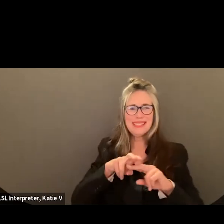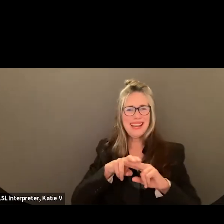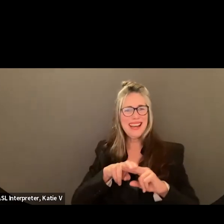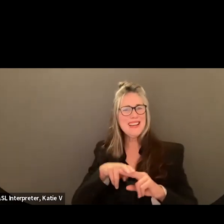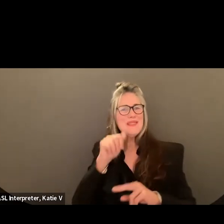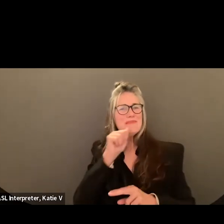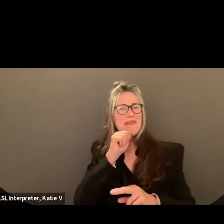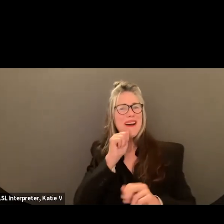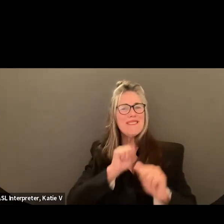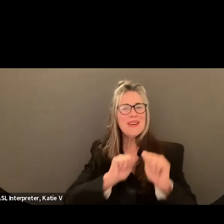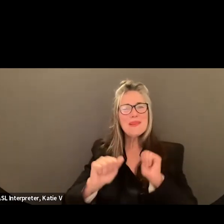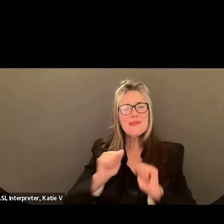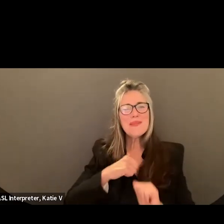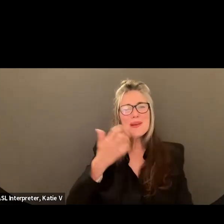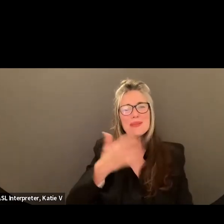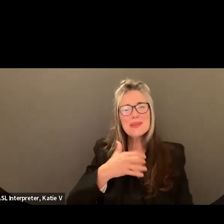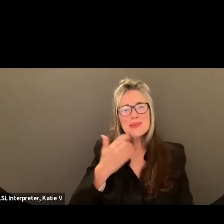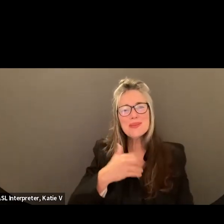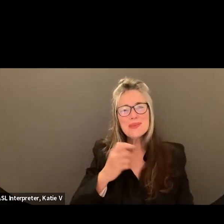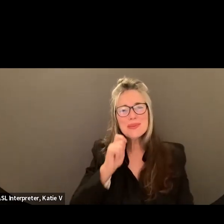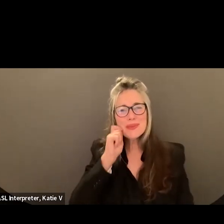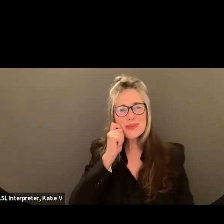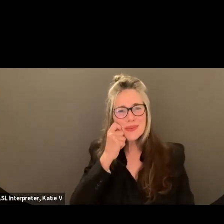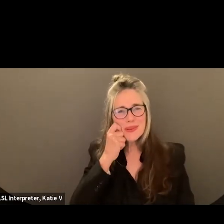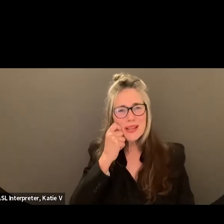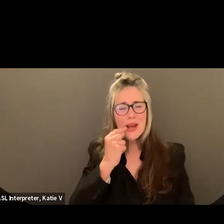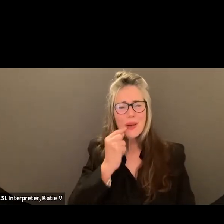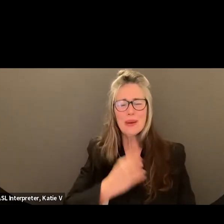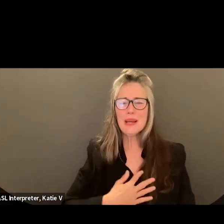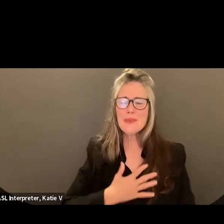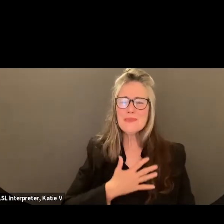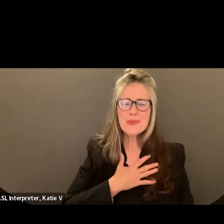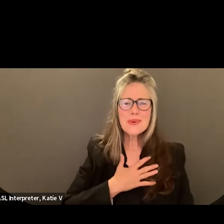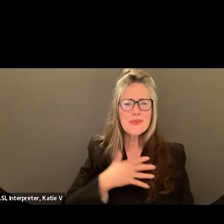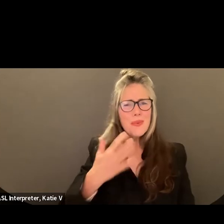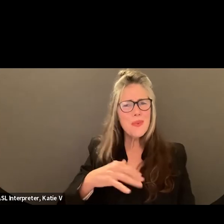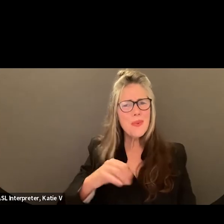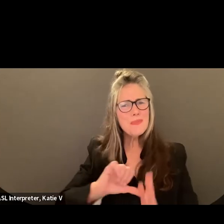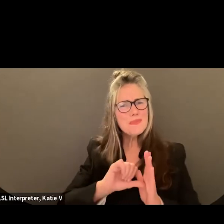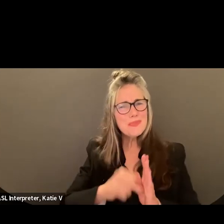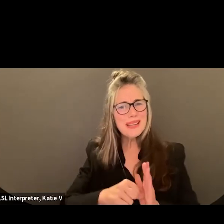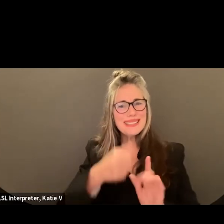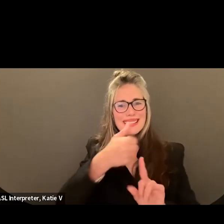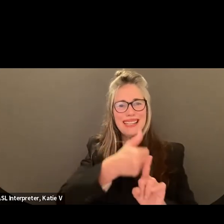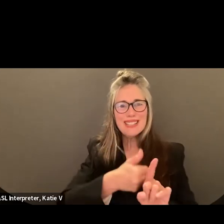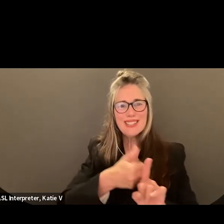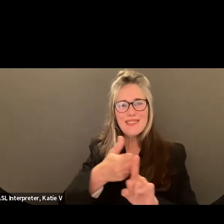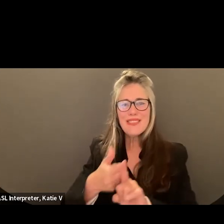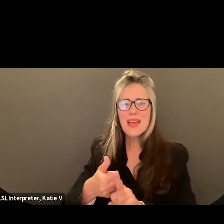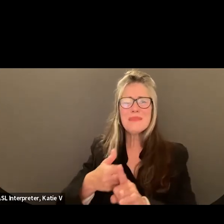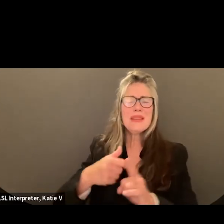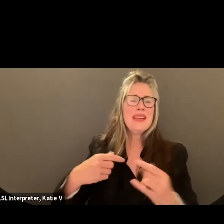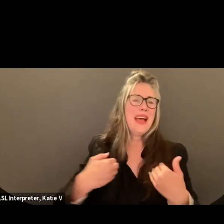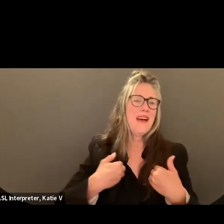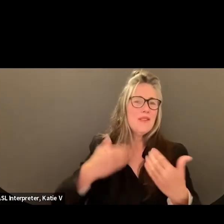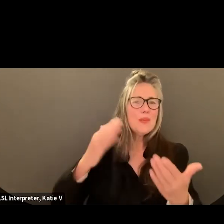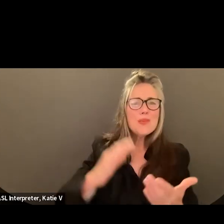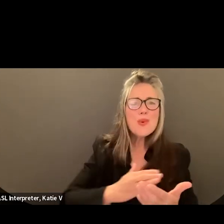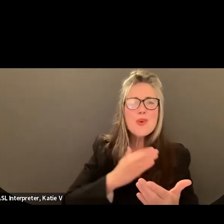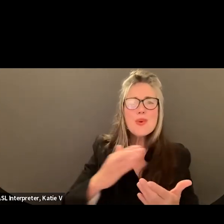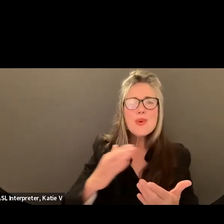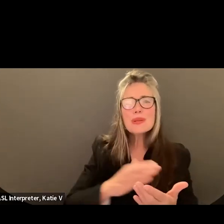like a private performance, and I was so moved and impressed with every single one of them. They got a chance to play music,